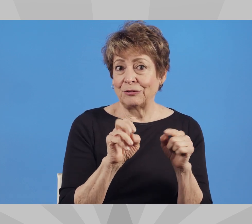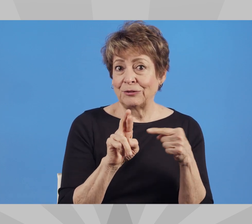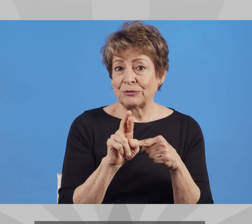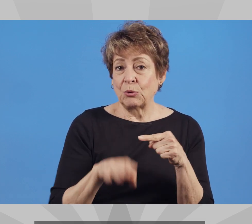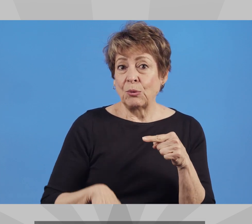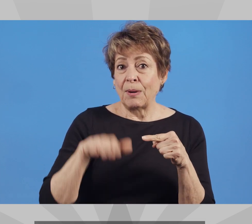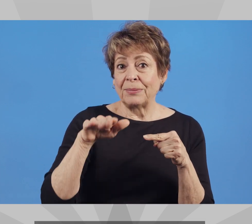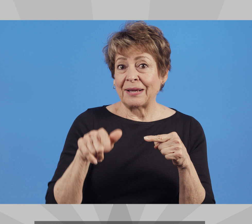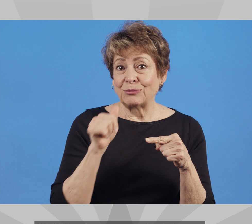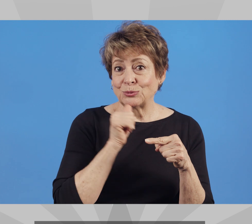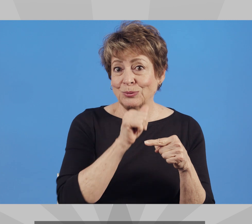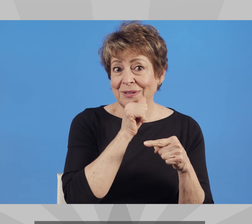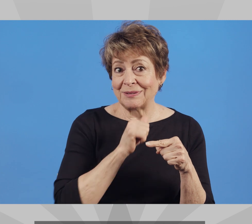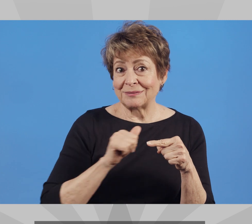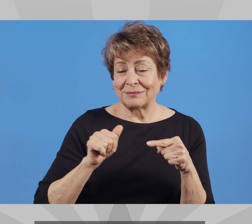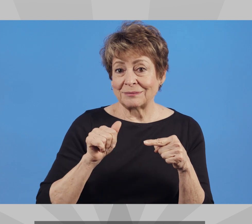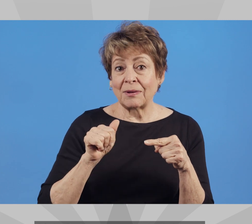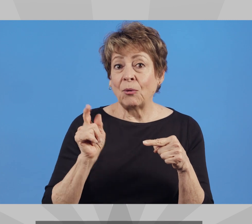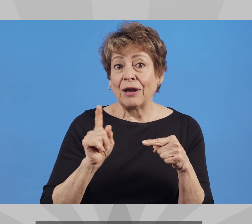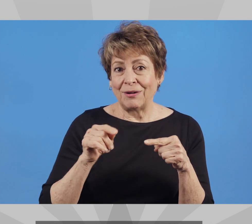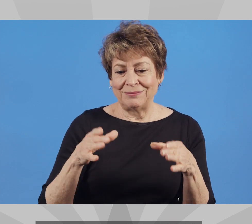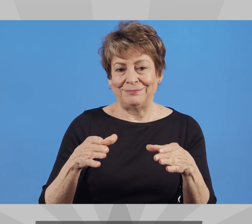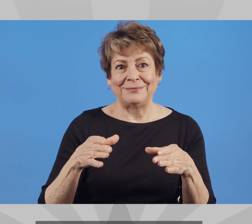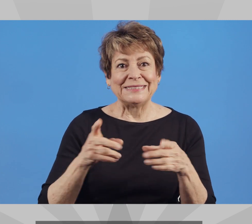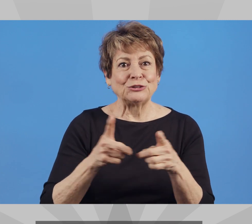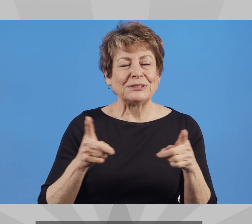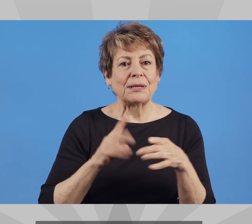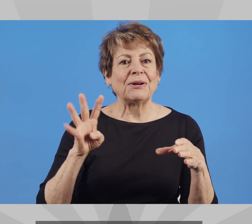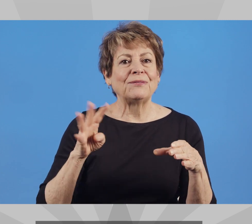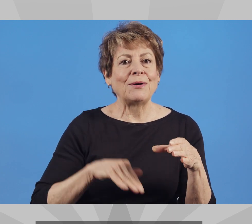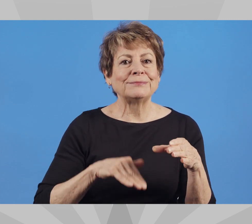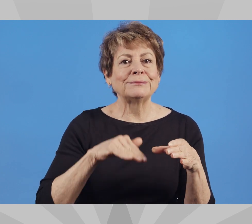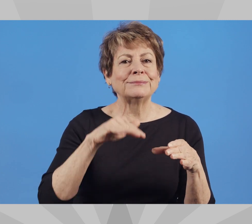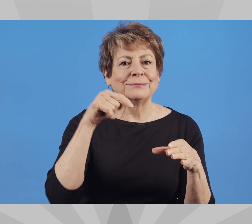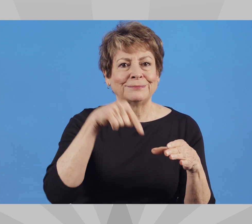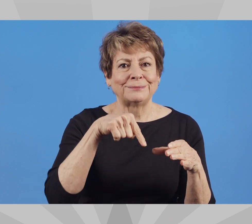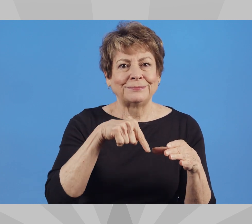Kelly Butler grew up in Arizona, within the boundaries of LD4.